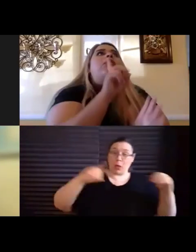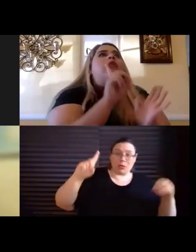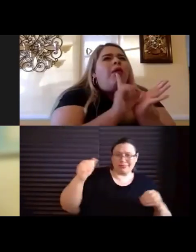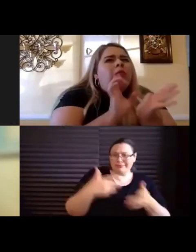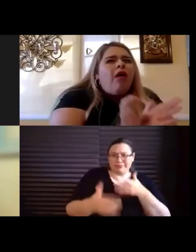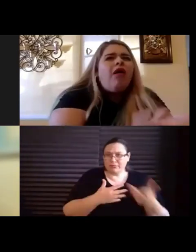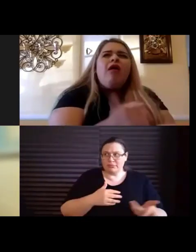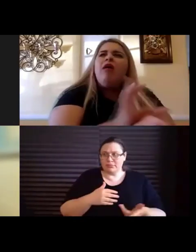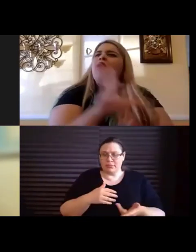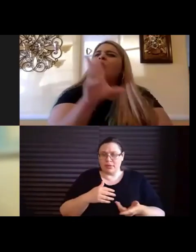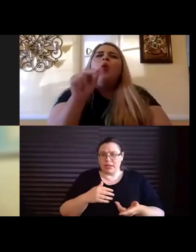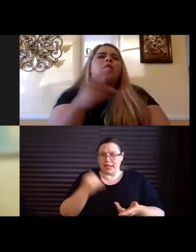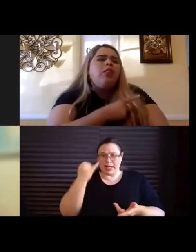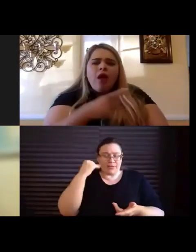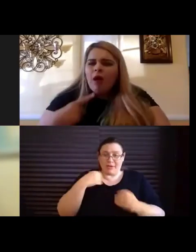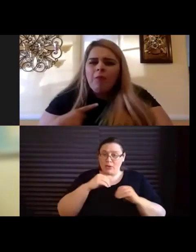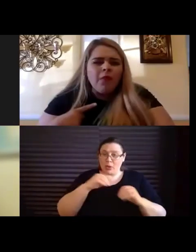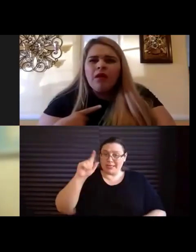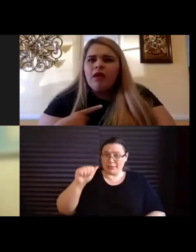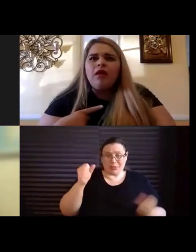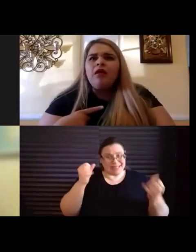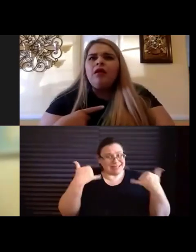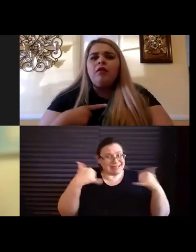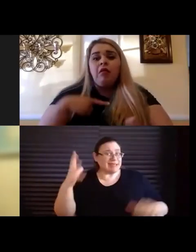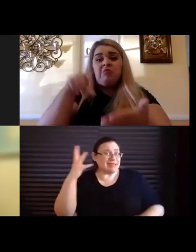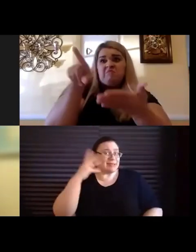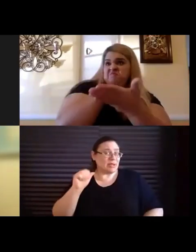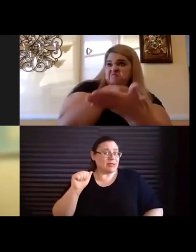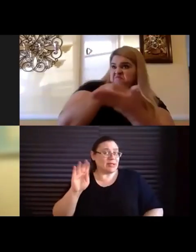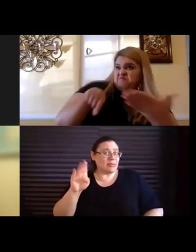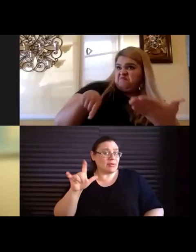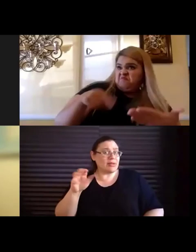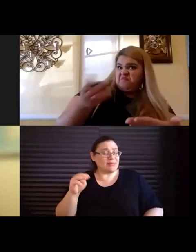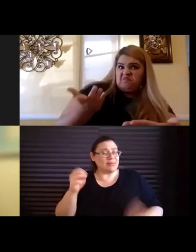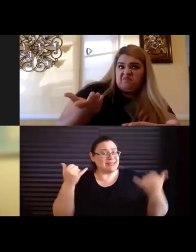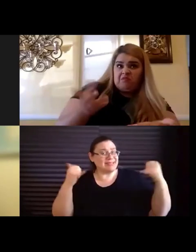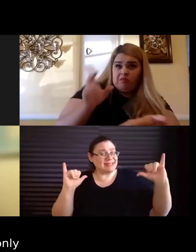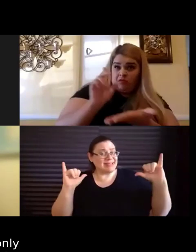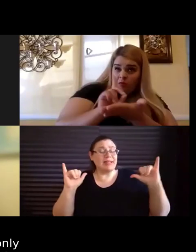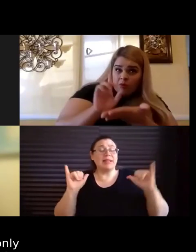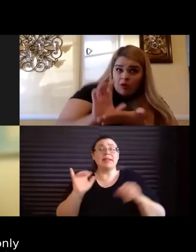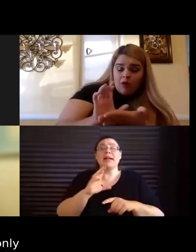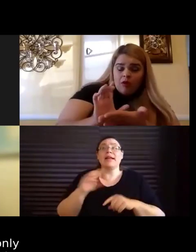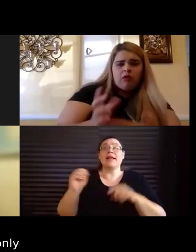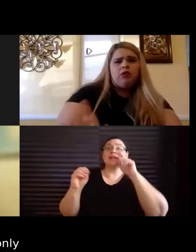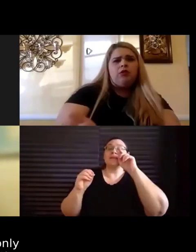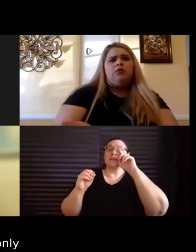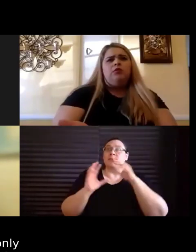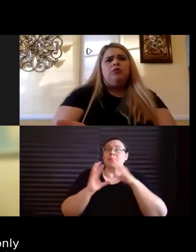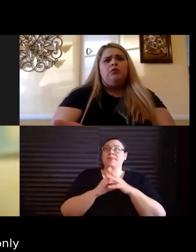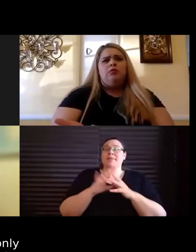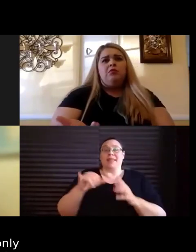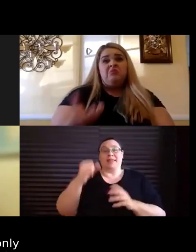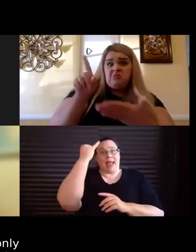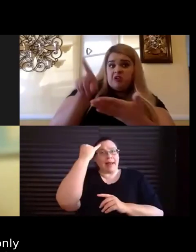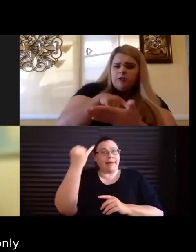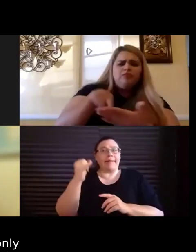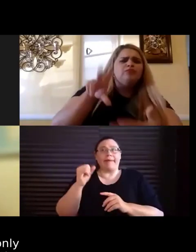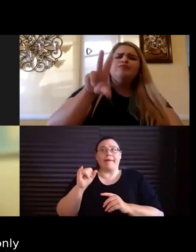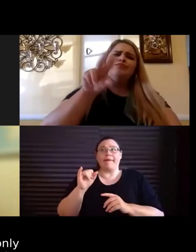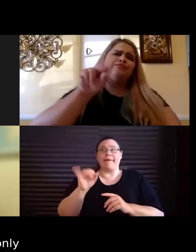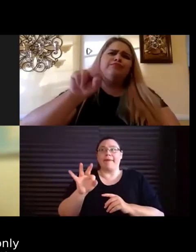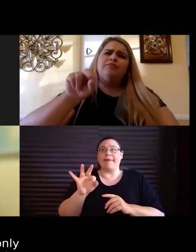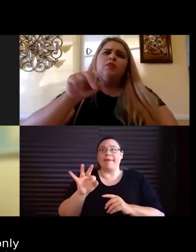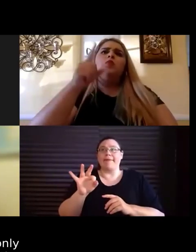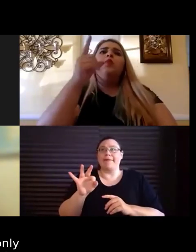disability to experience ableism. And, and that idea that there's